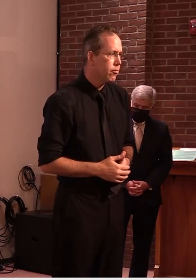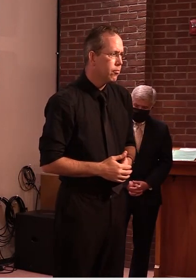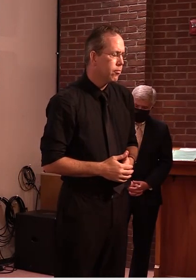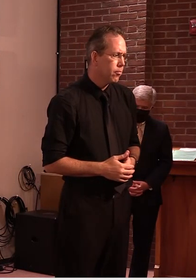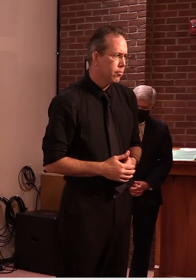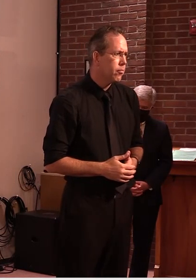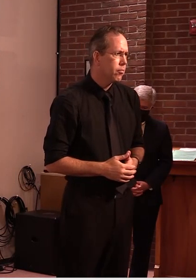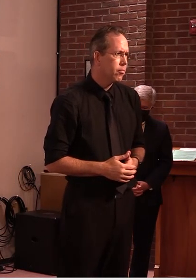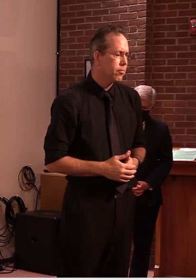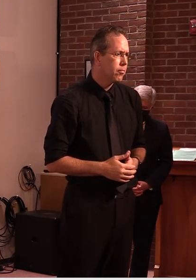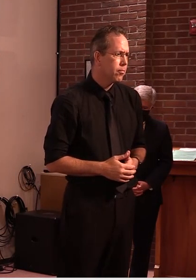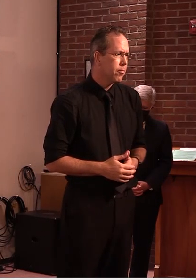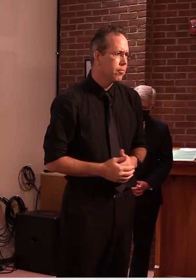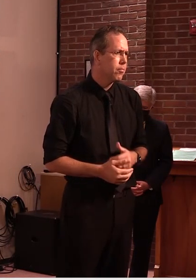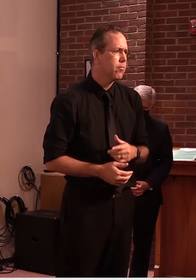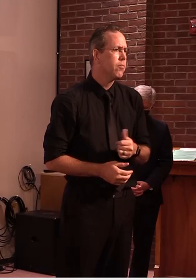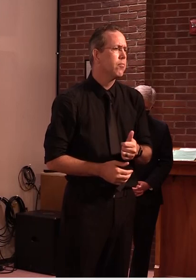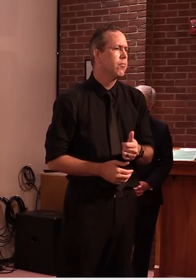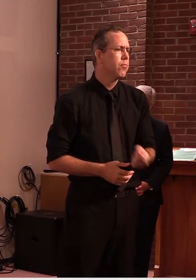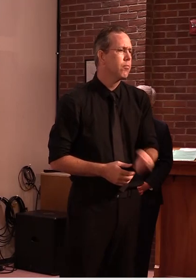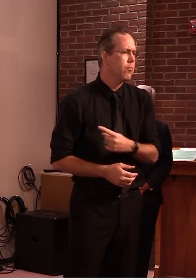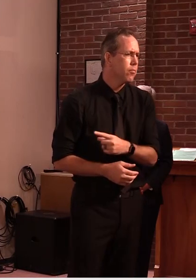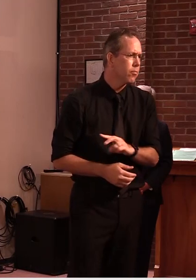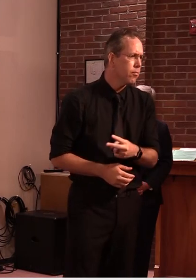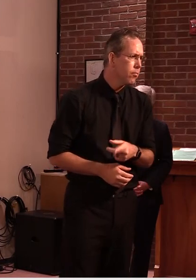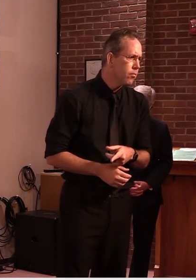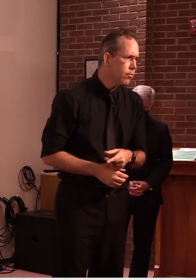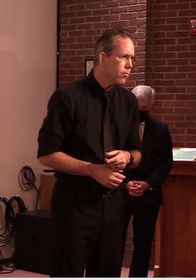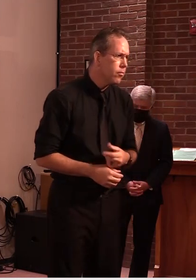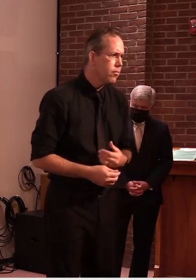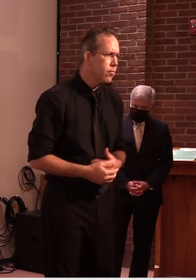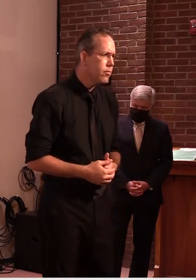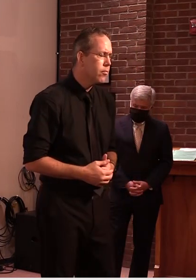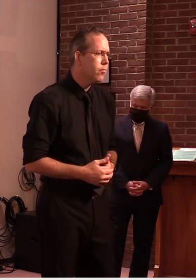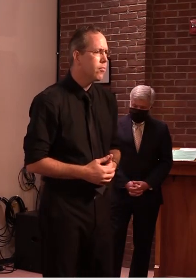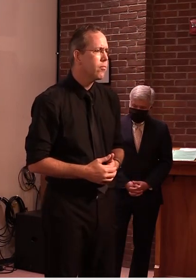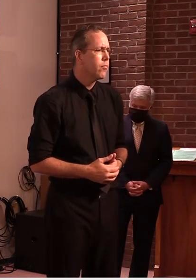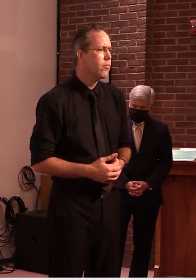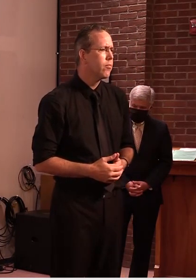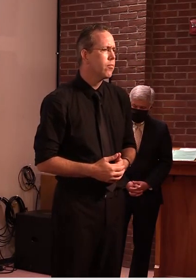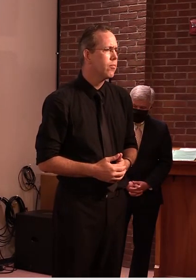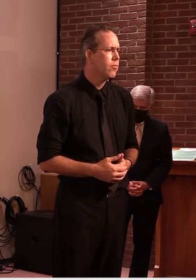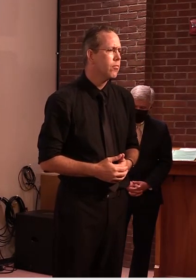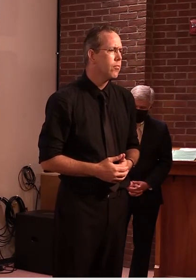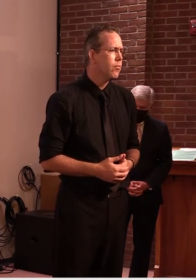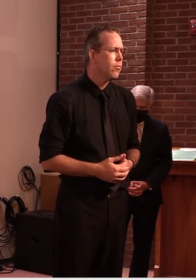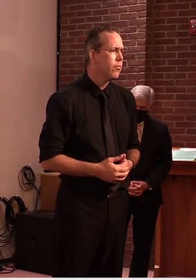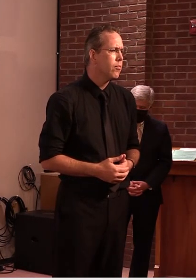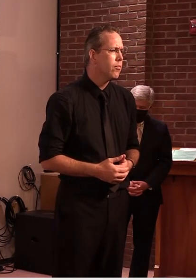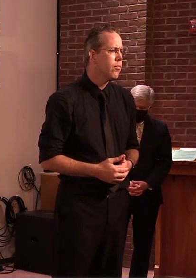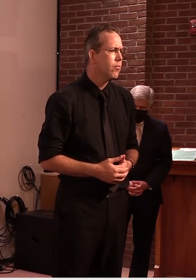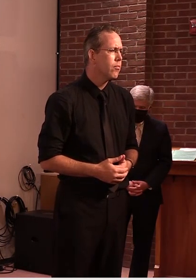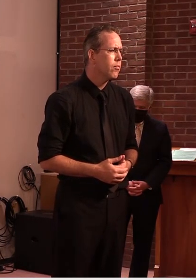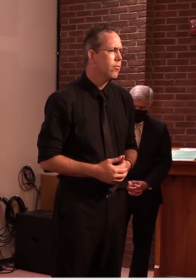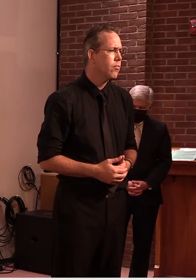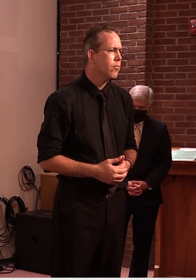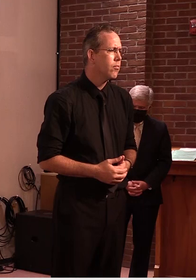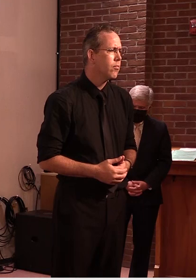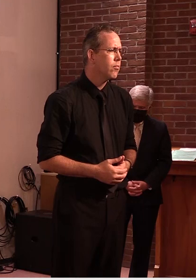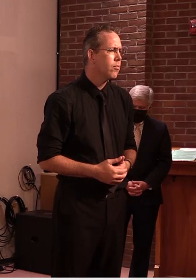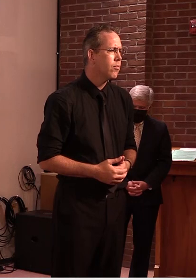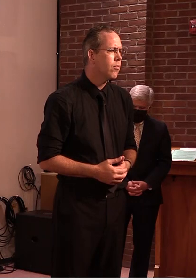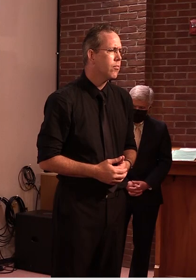thanks and uh mike shirling here uh i would just add uh when you talk about the types of maps that are needed